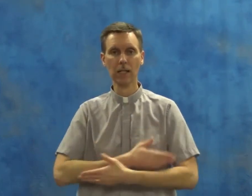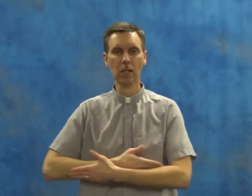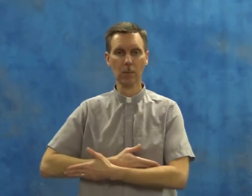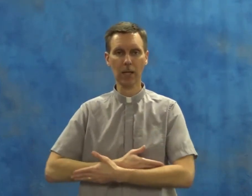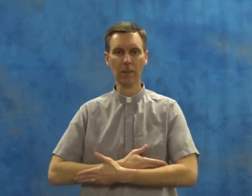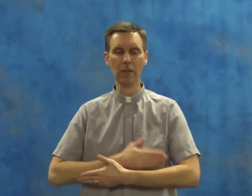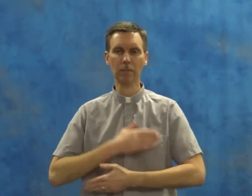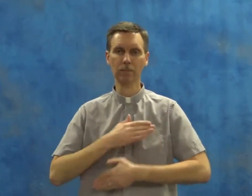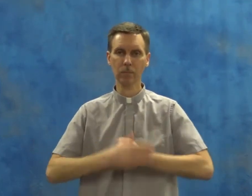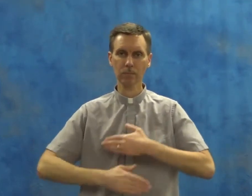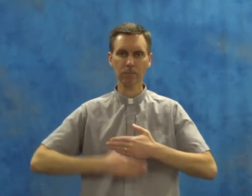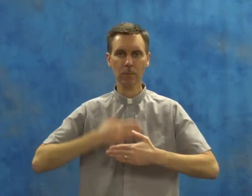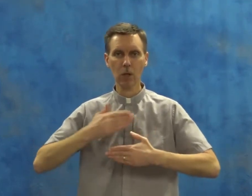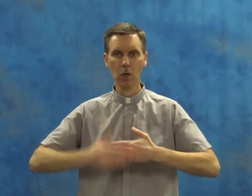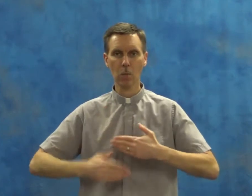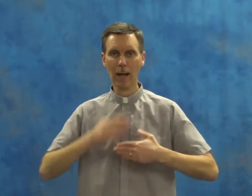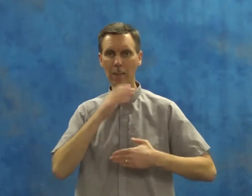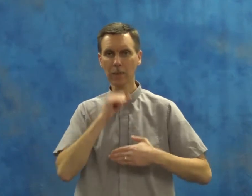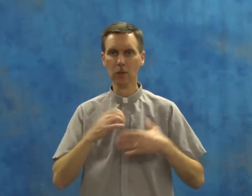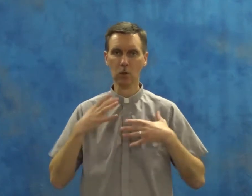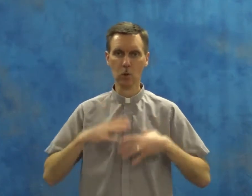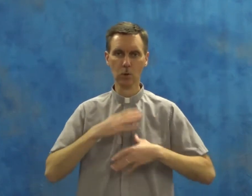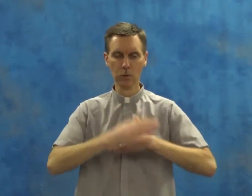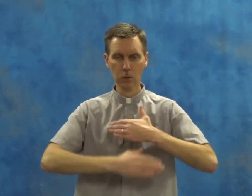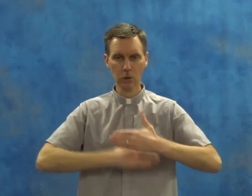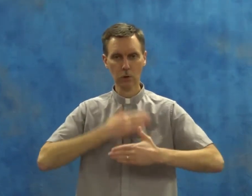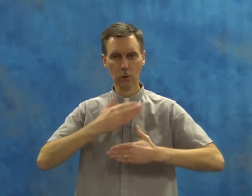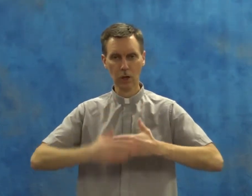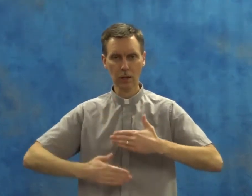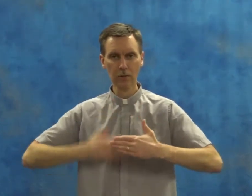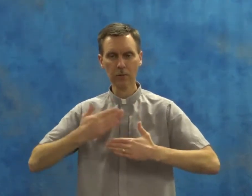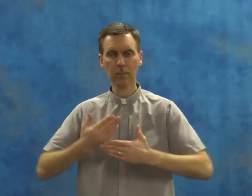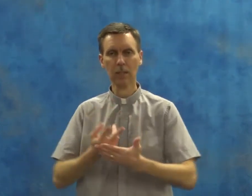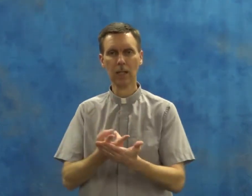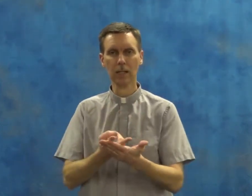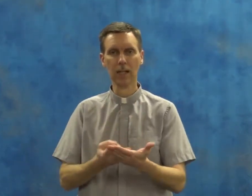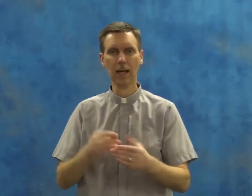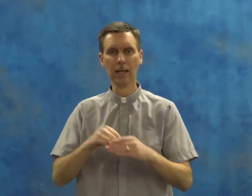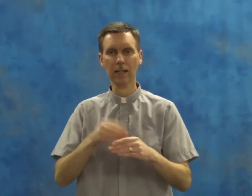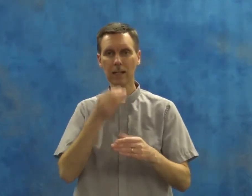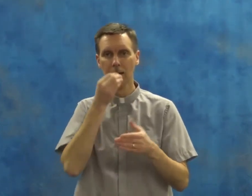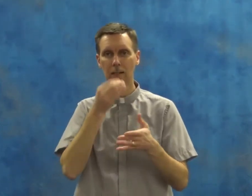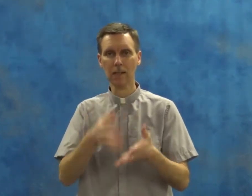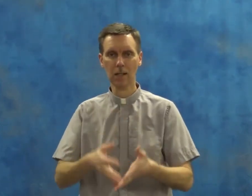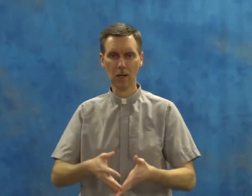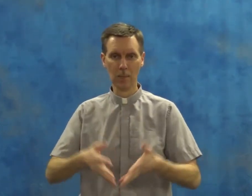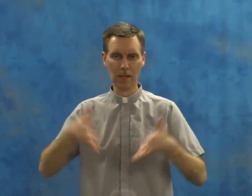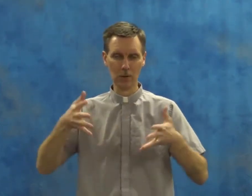a baby wrapped in old cloths and lying in a manger.